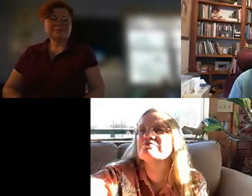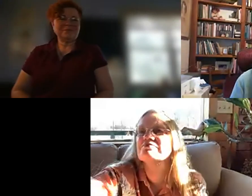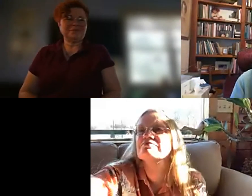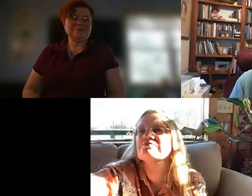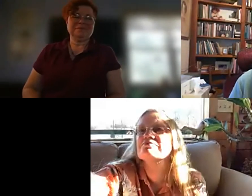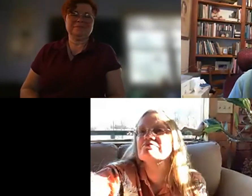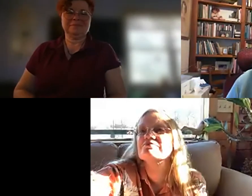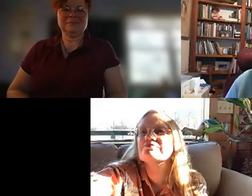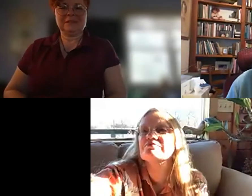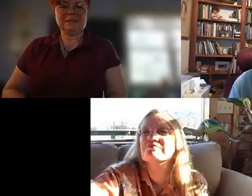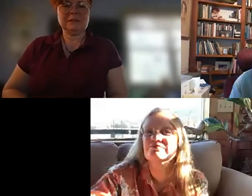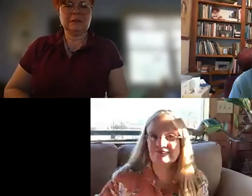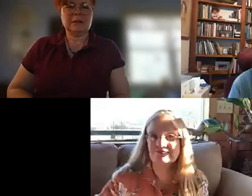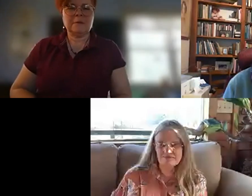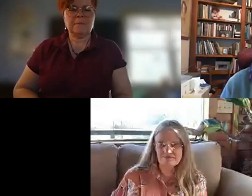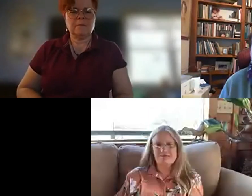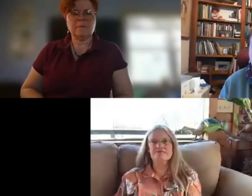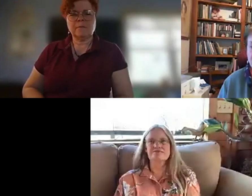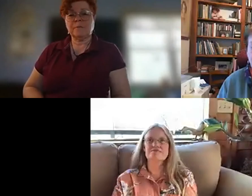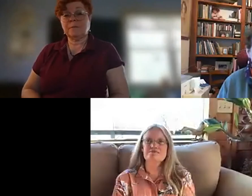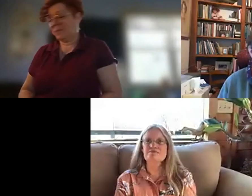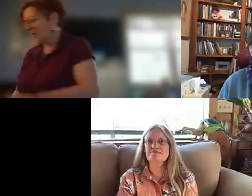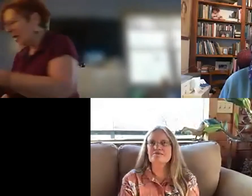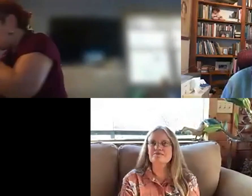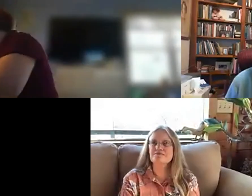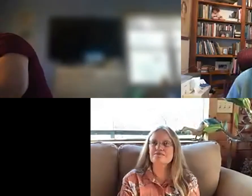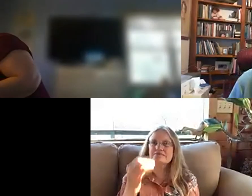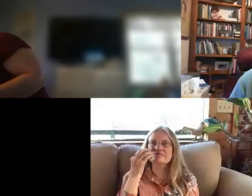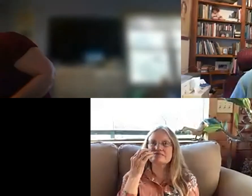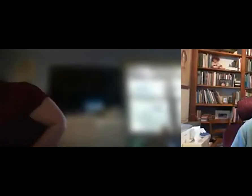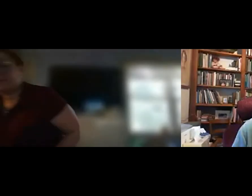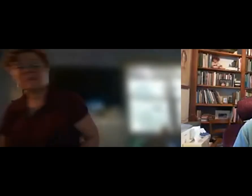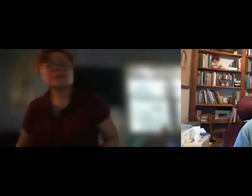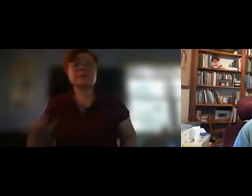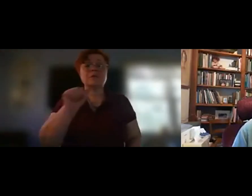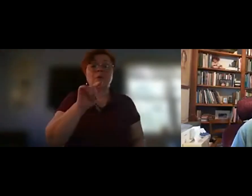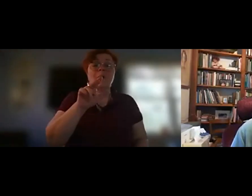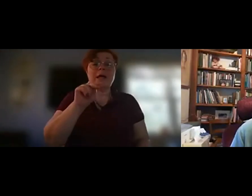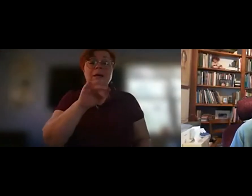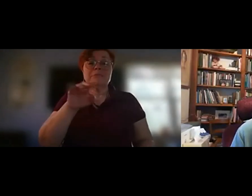and marie will you read your poems oh i would yes